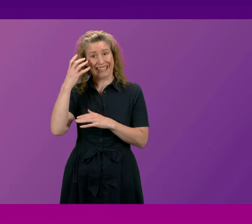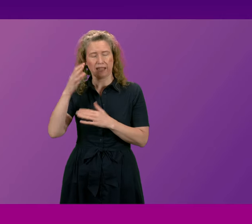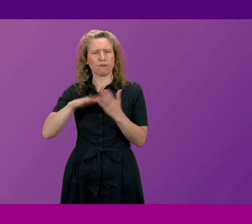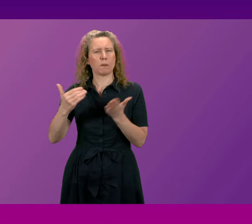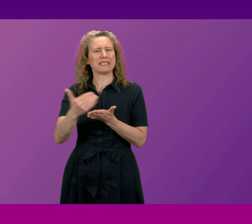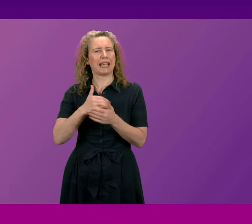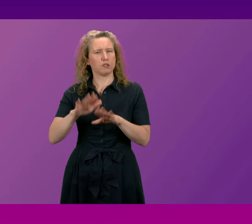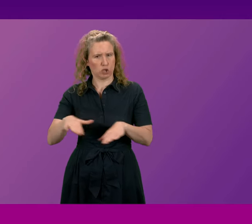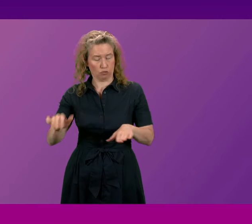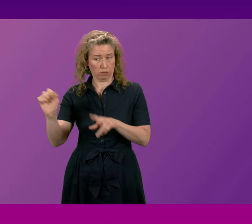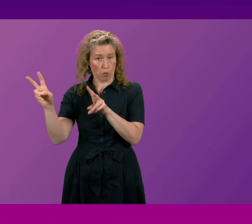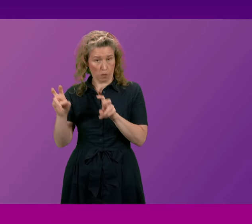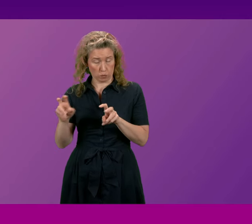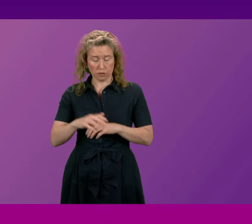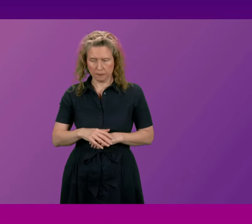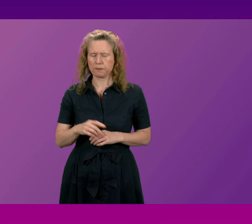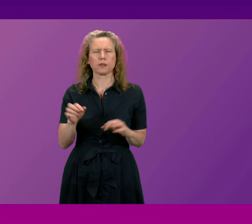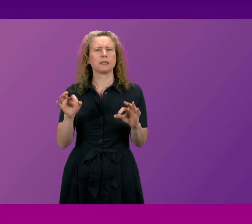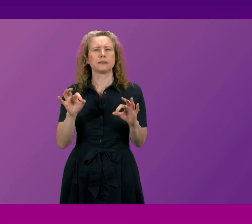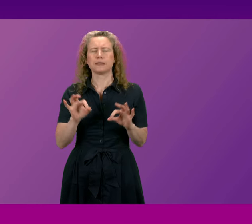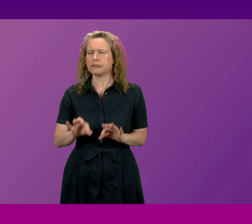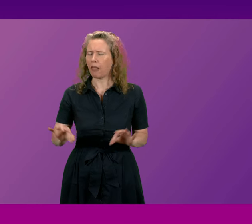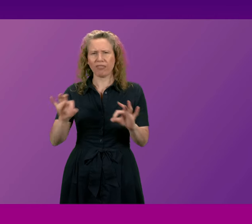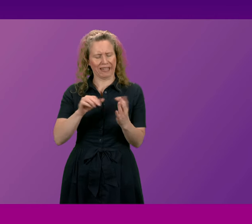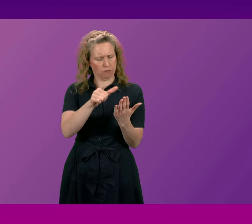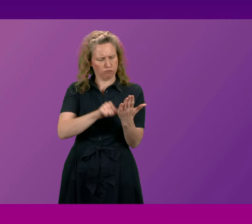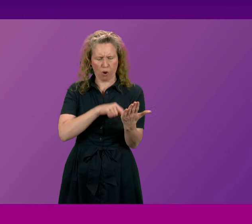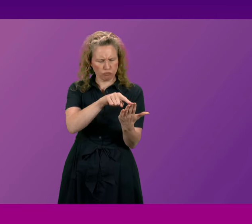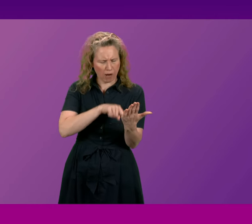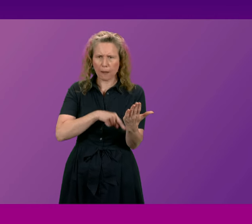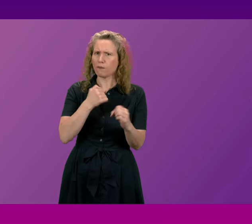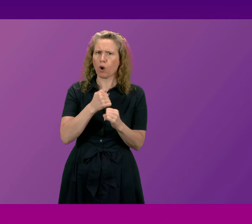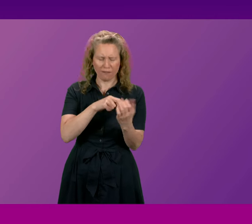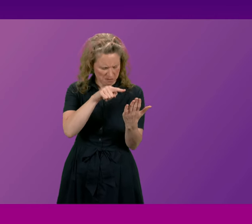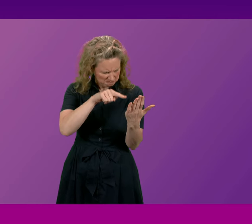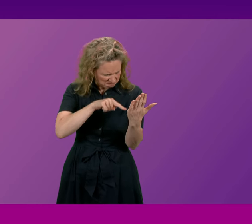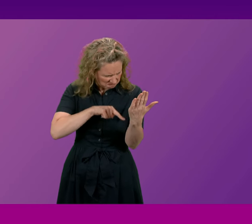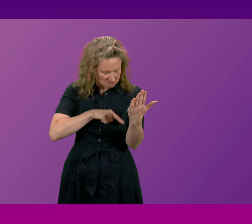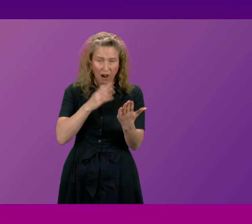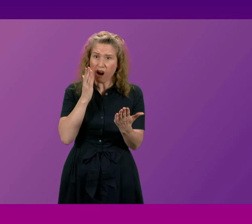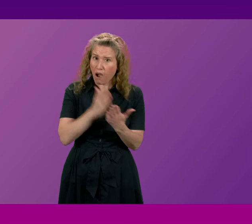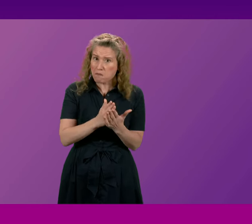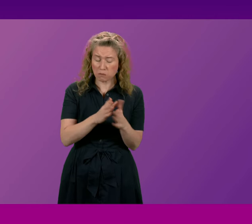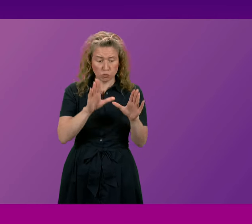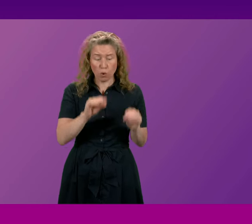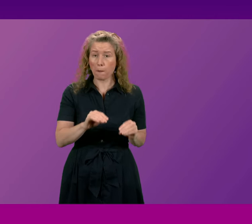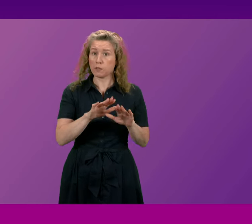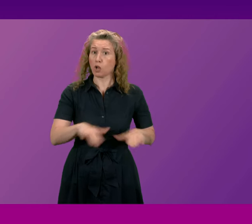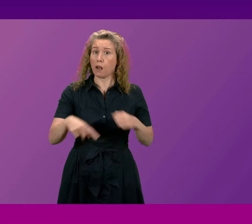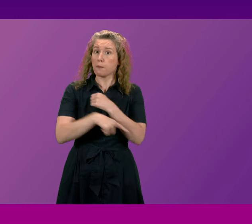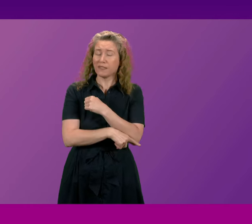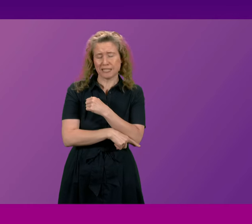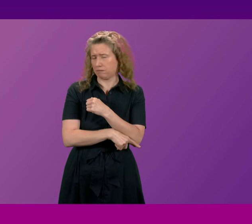said, and I quote, there is nothing in this programme for government that truly shifts the dial on child poverty.